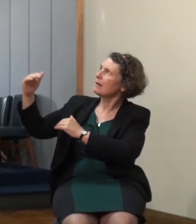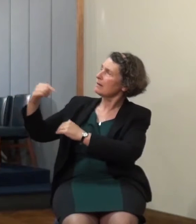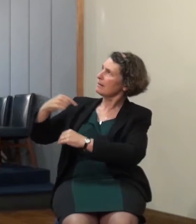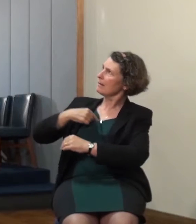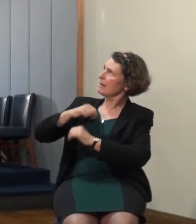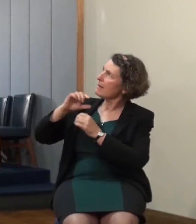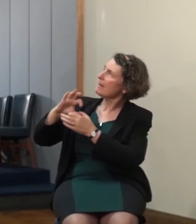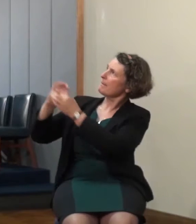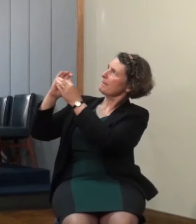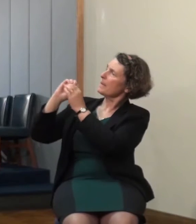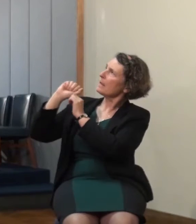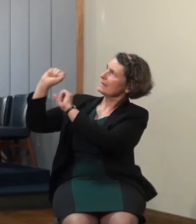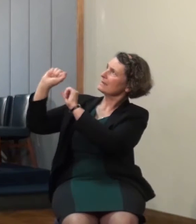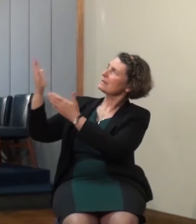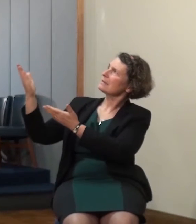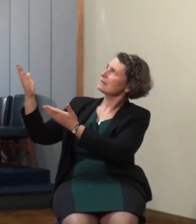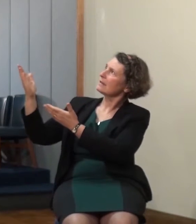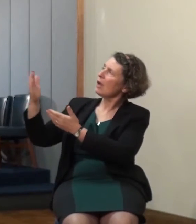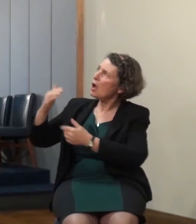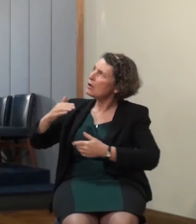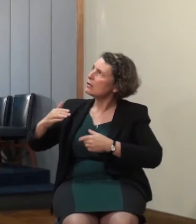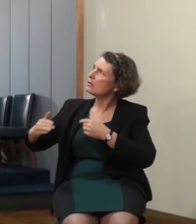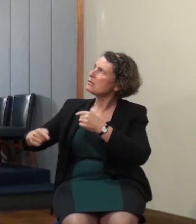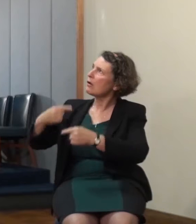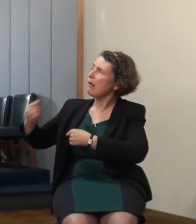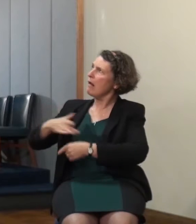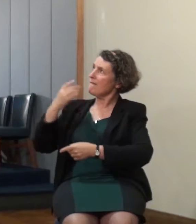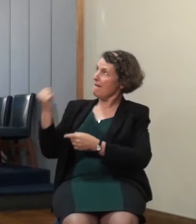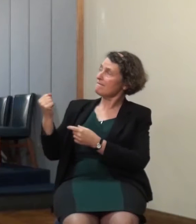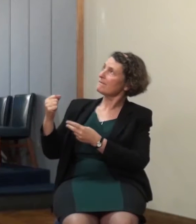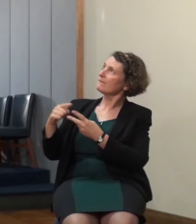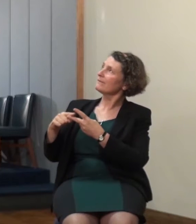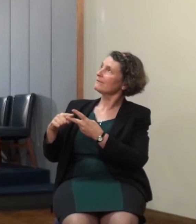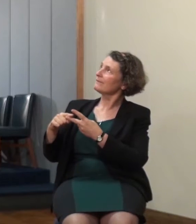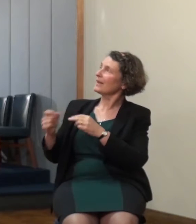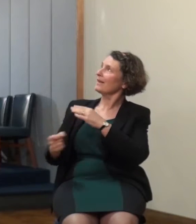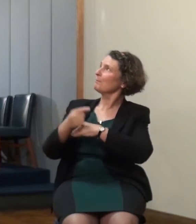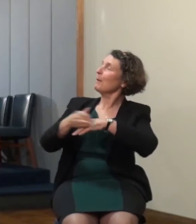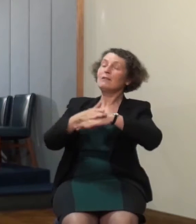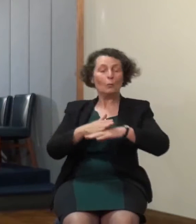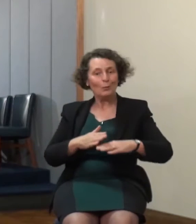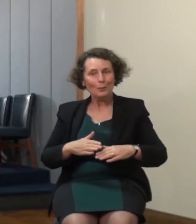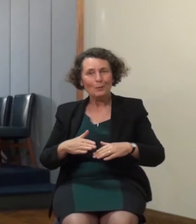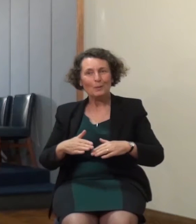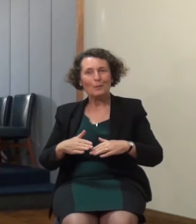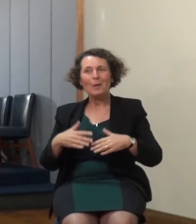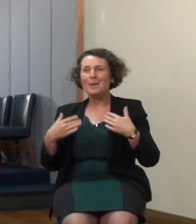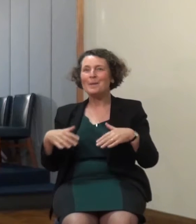have eternal life but you're in his service and then the marriage comes and we don't see the young man the young